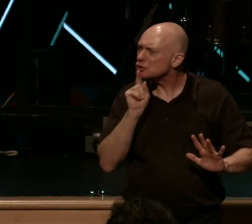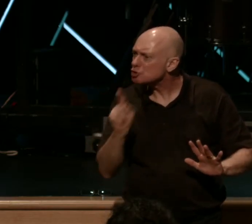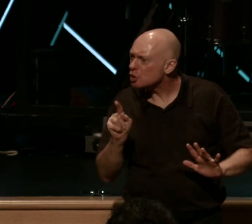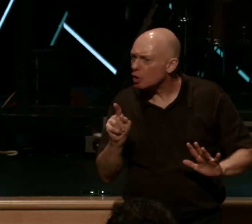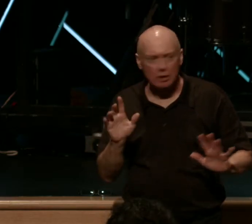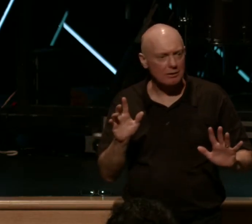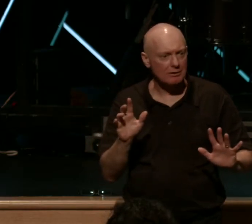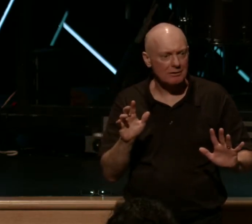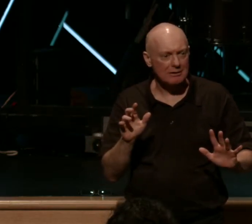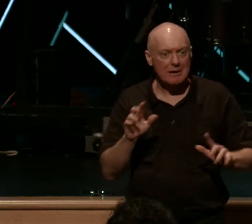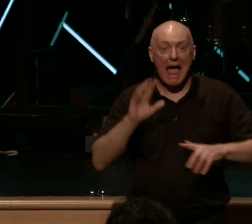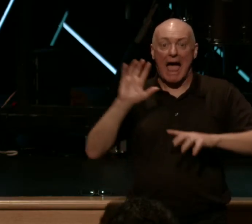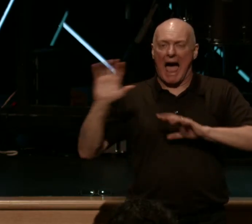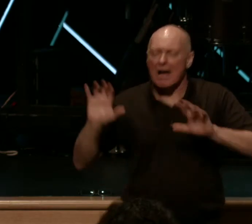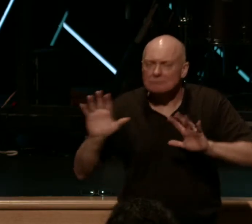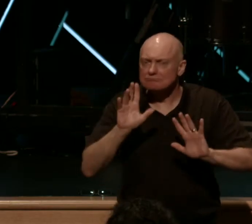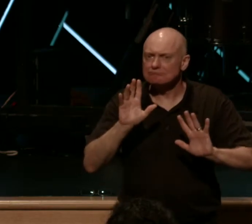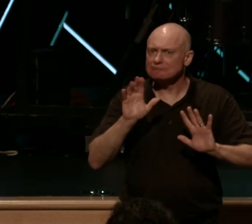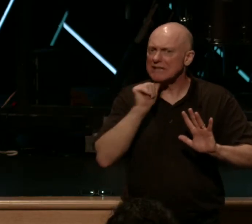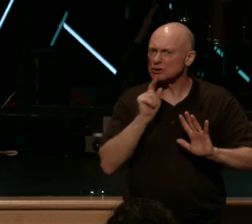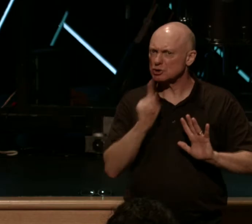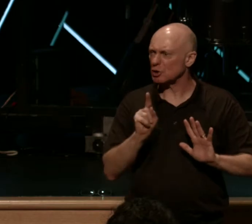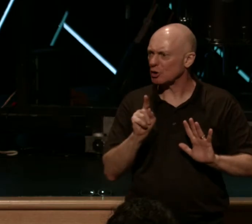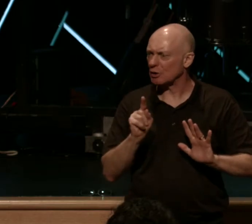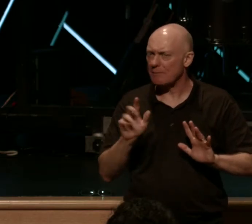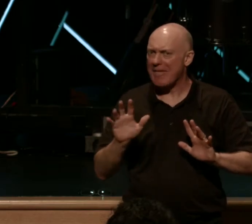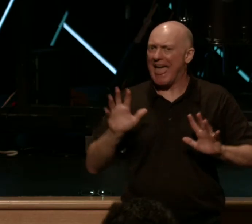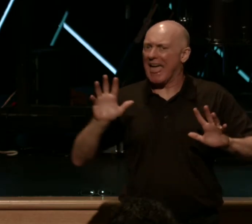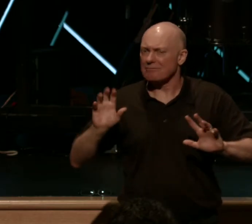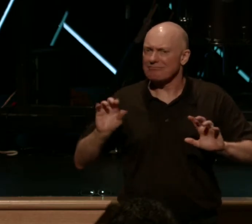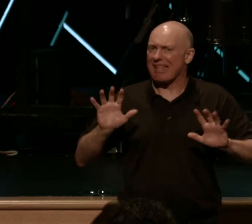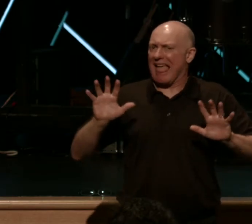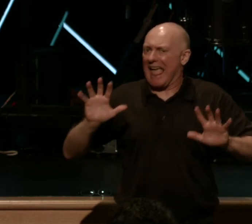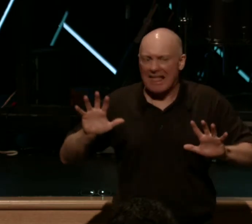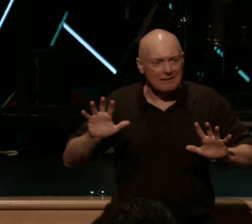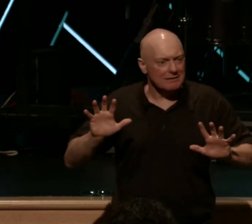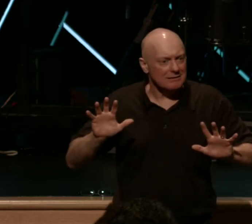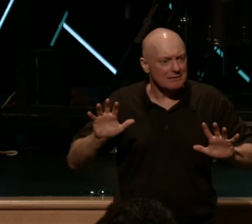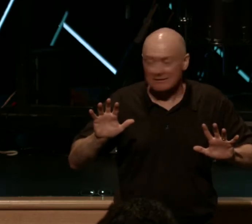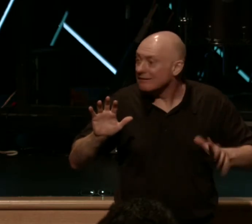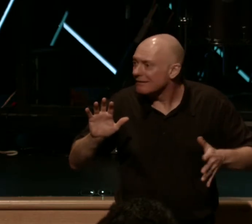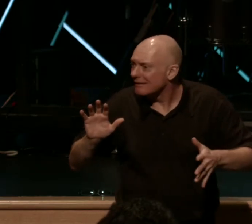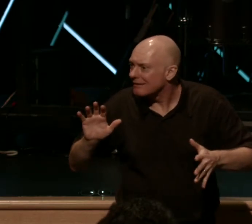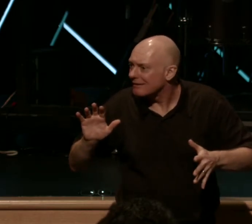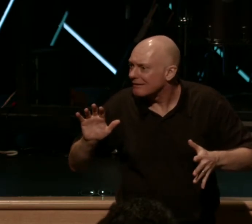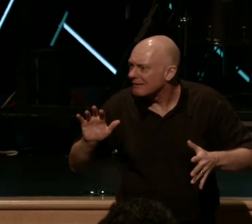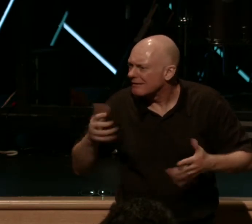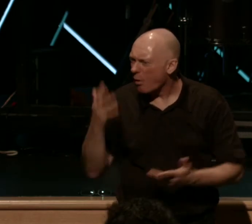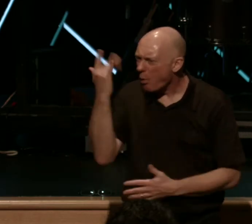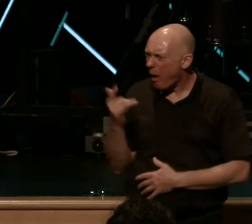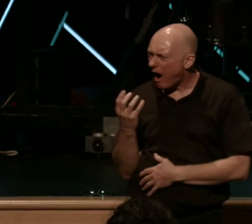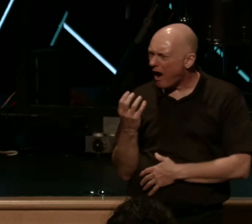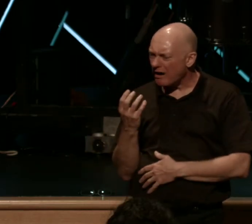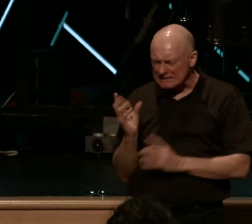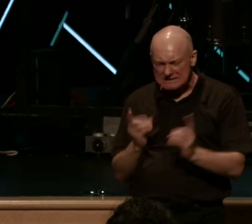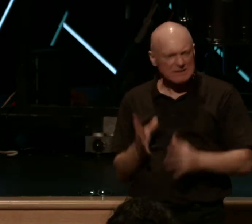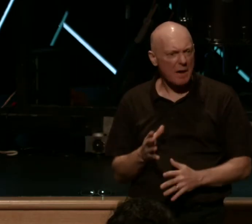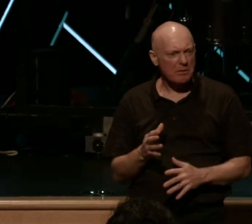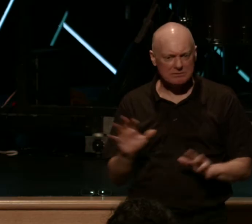direction. It also means to be hesitant. So what in the world are they hesitant about? Now up to this point, you probably say, well, they're